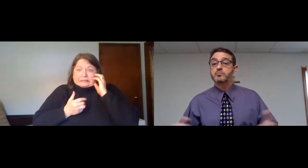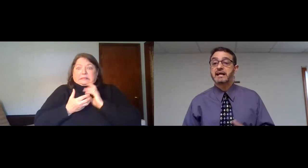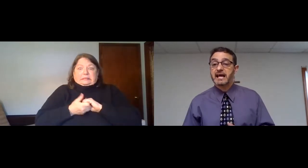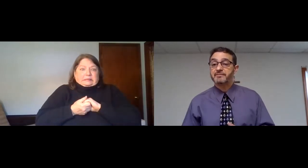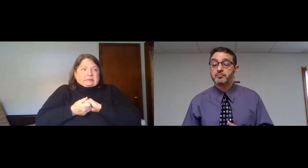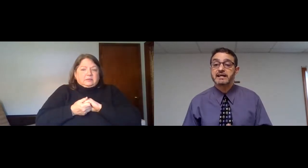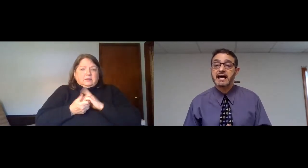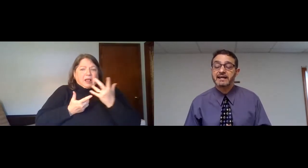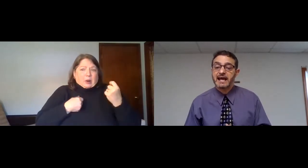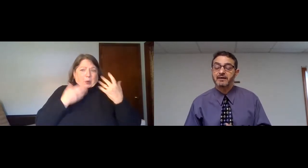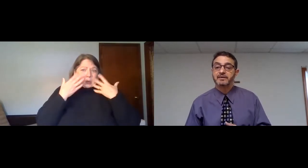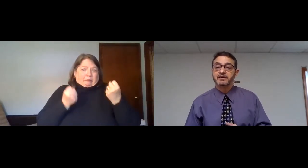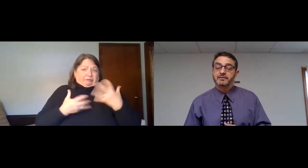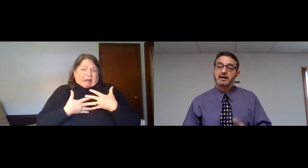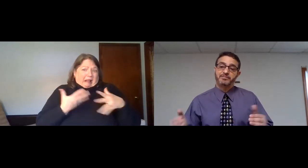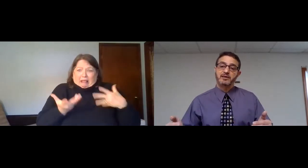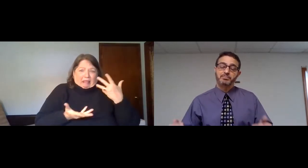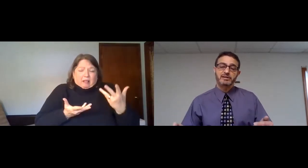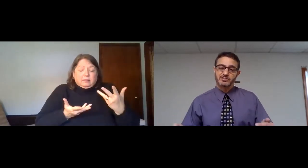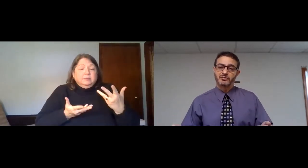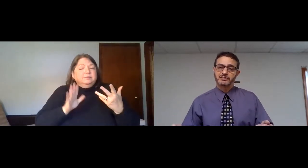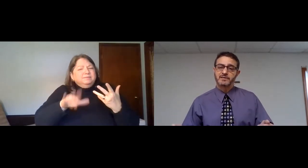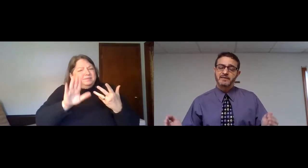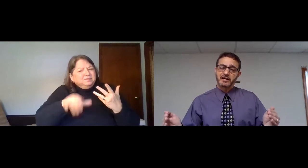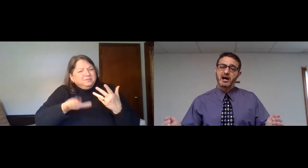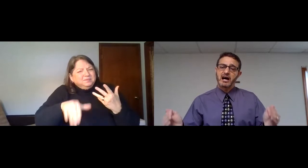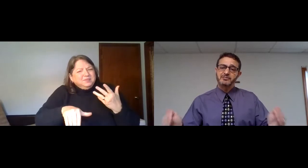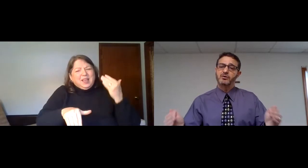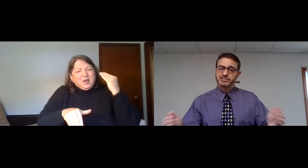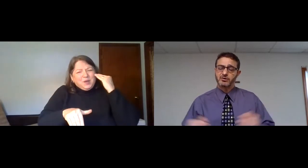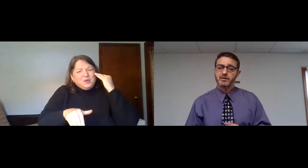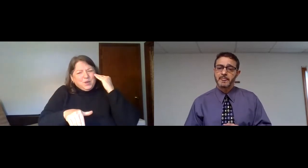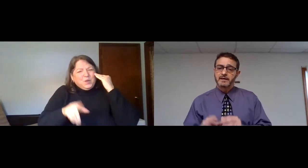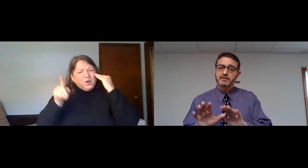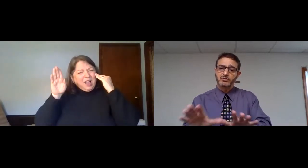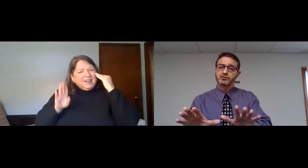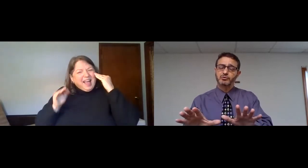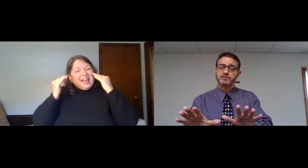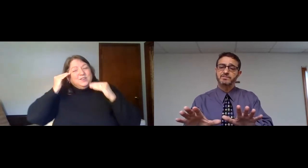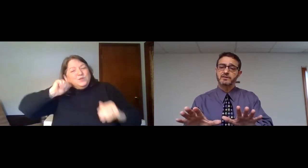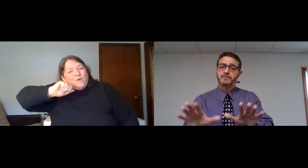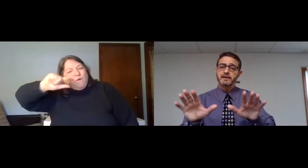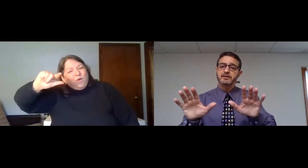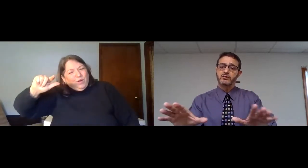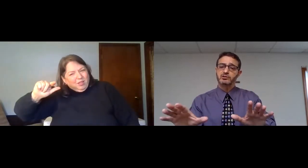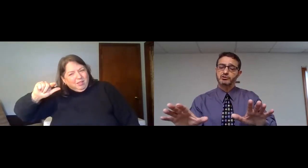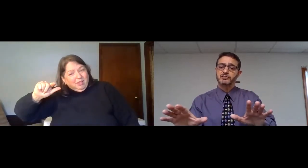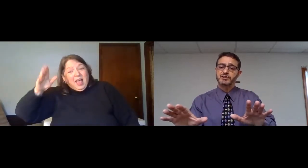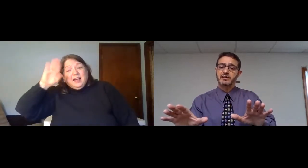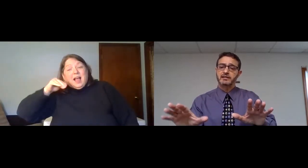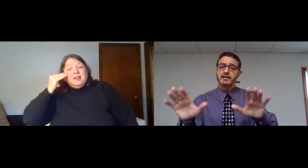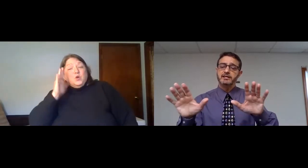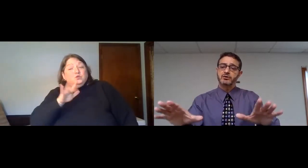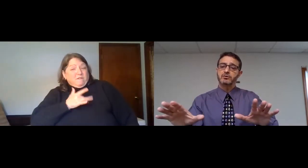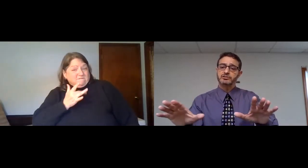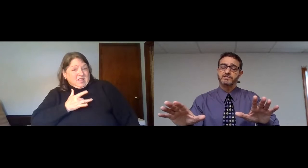of what you might have or might not have. My friend, please know this, that God knows it all. He knows what you feel. He knows what